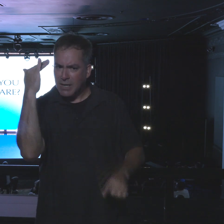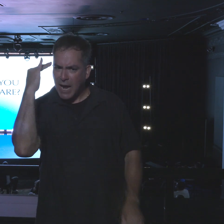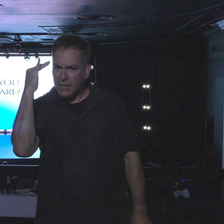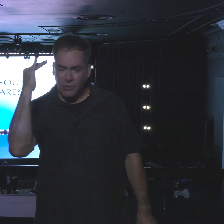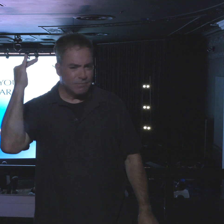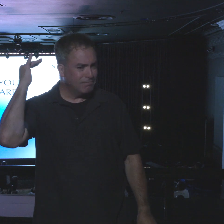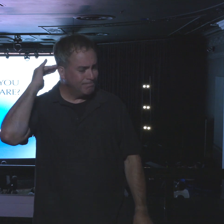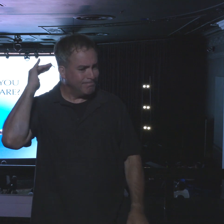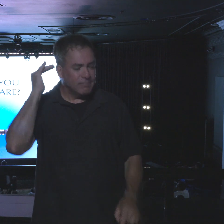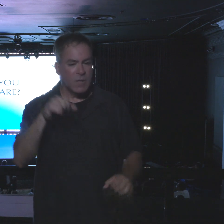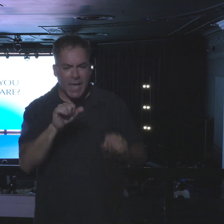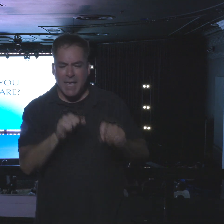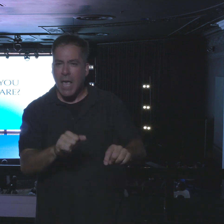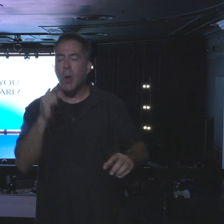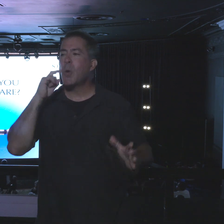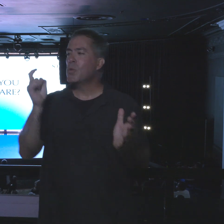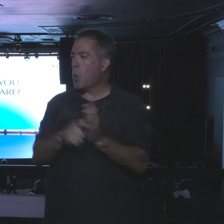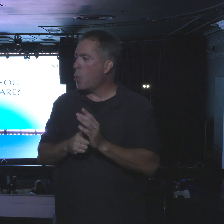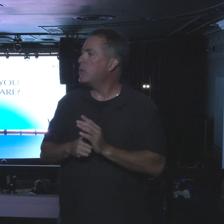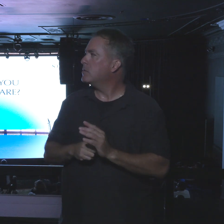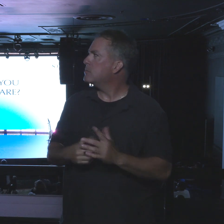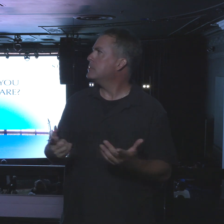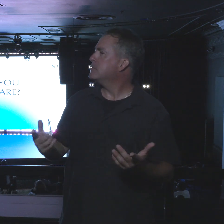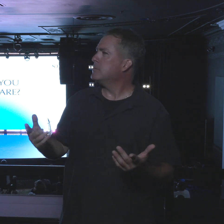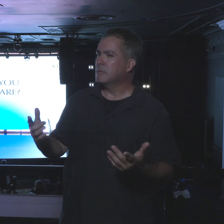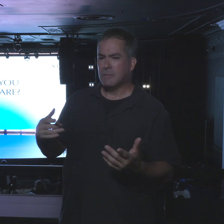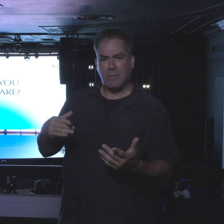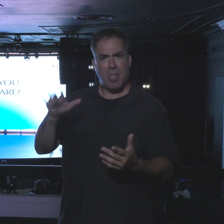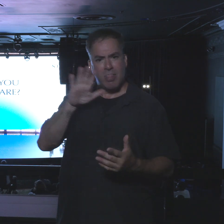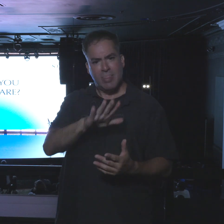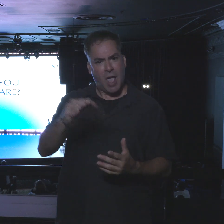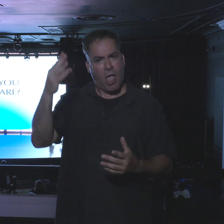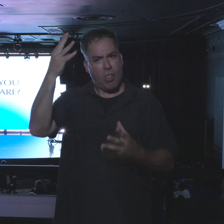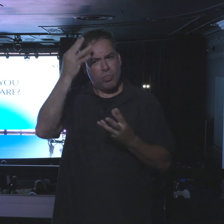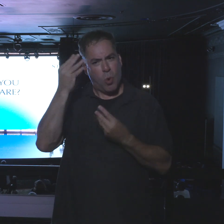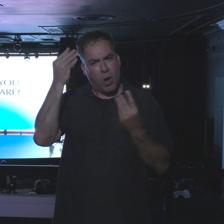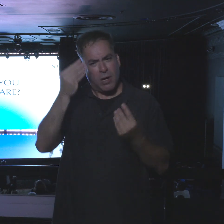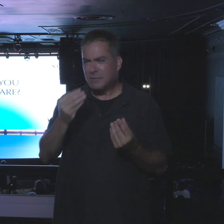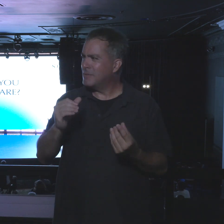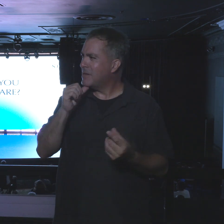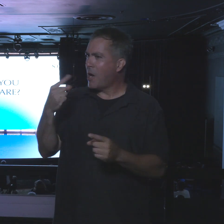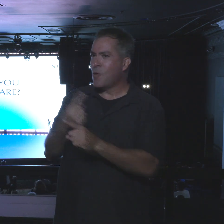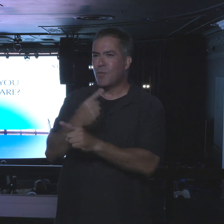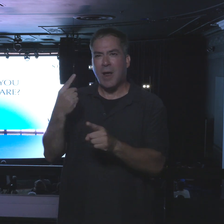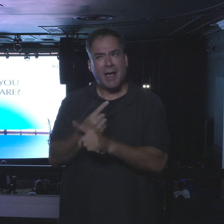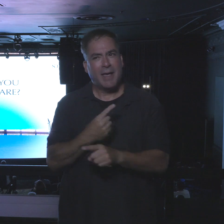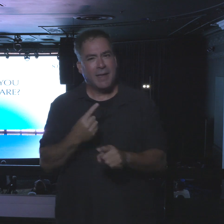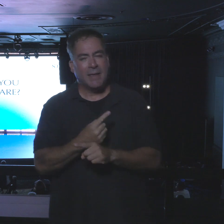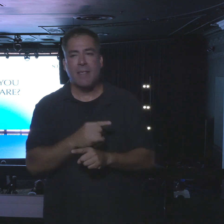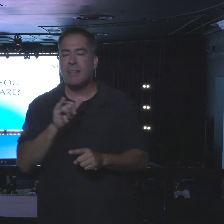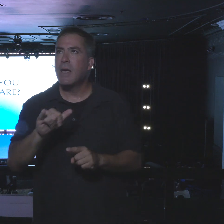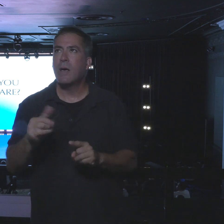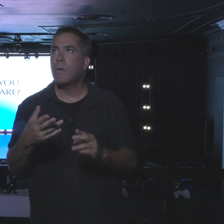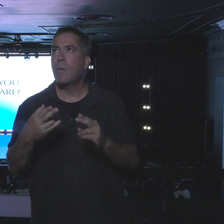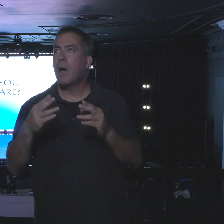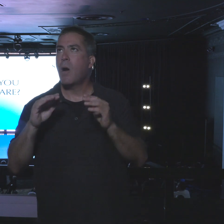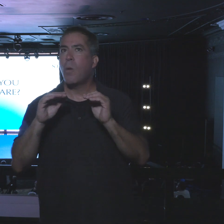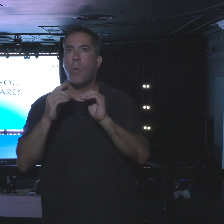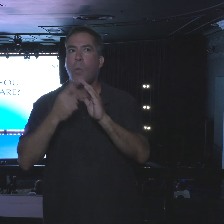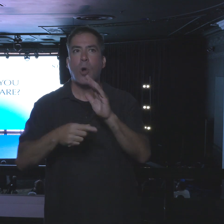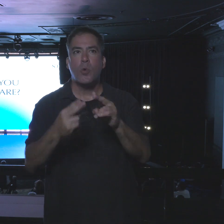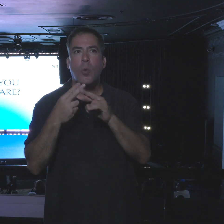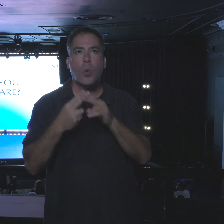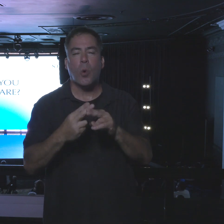they could see how unjustified their thoughts are. This is where we get cognitive behavioral